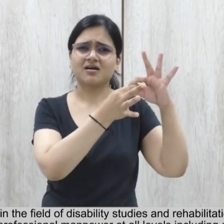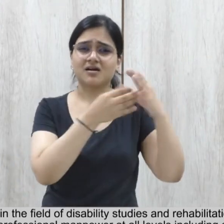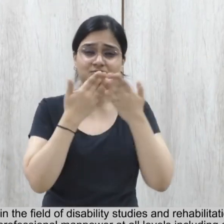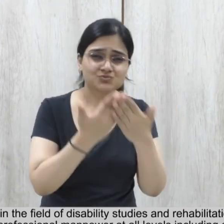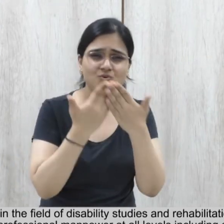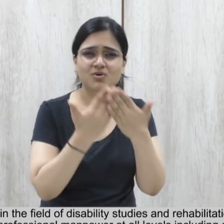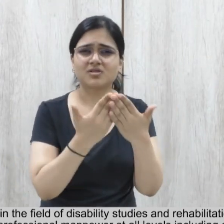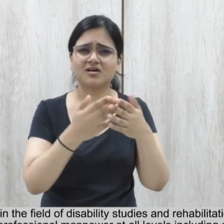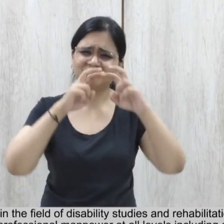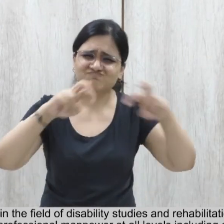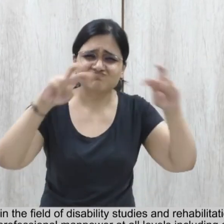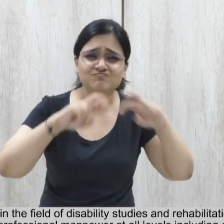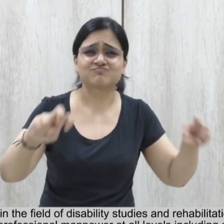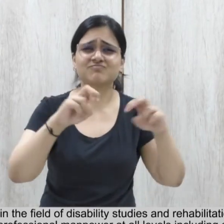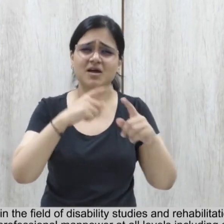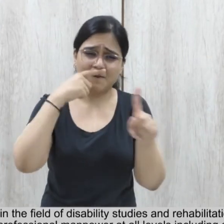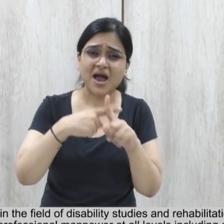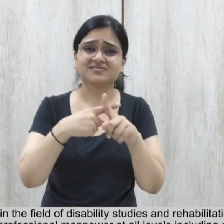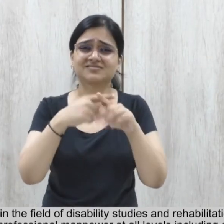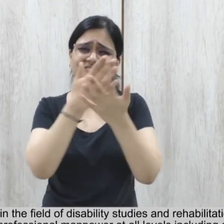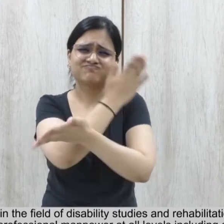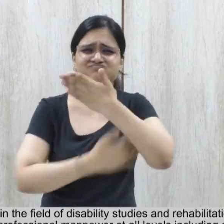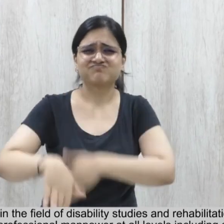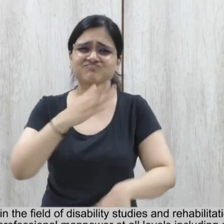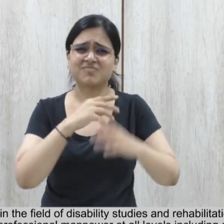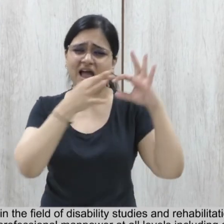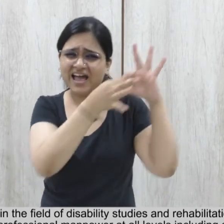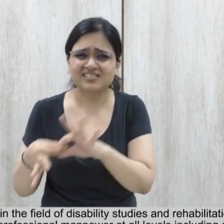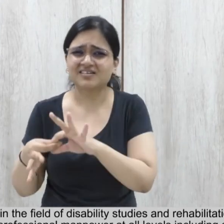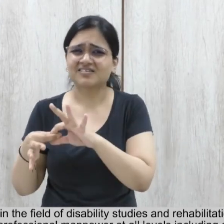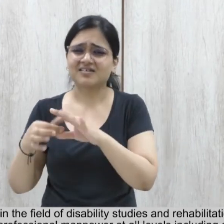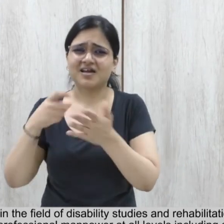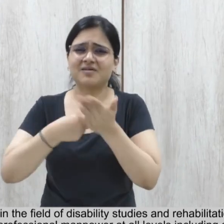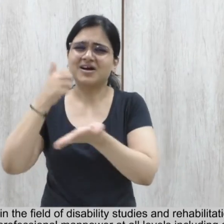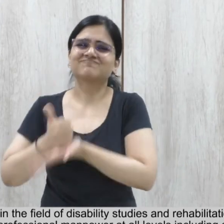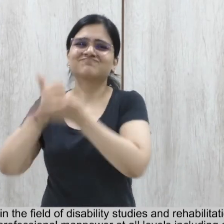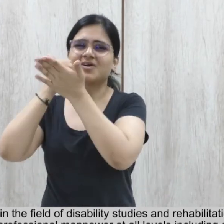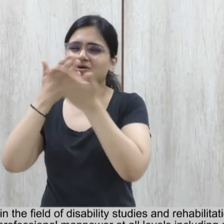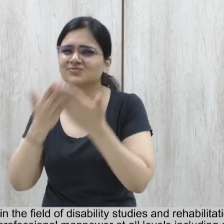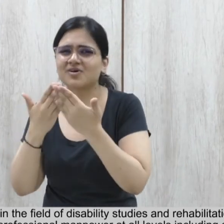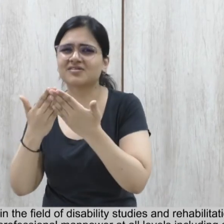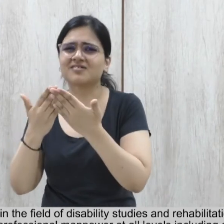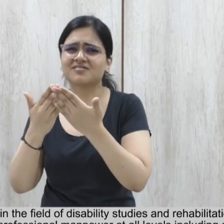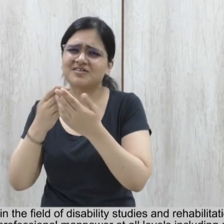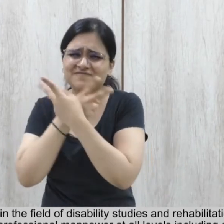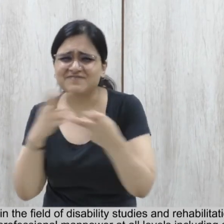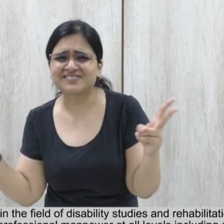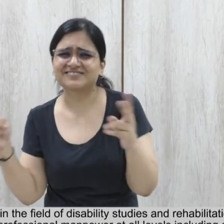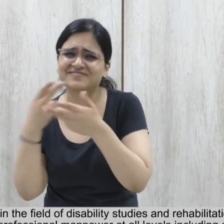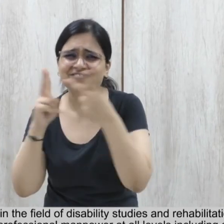Of disability studies And rehabilitation sciences To ensure The number of